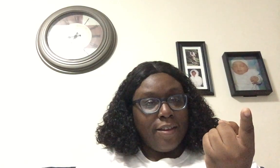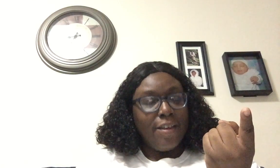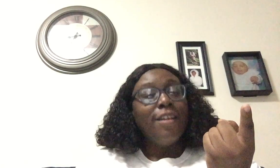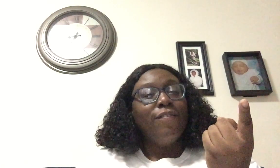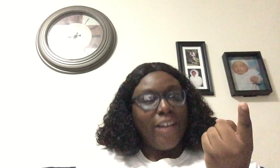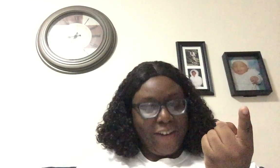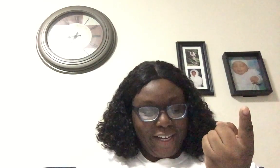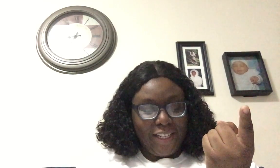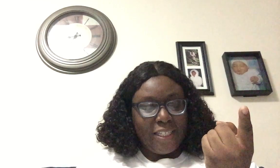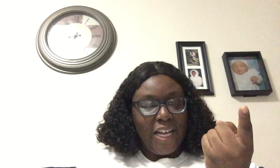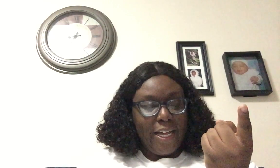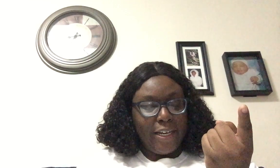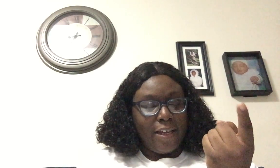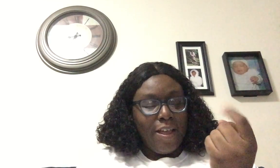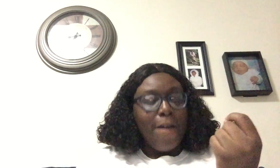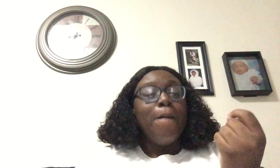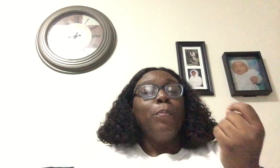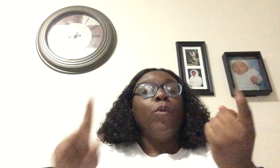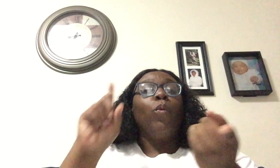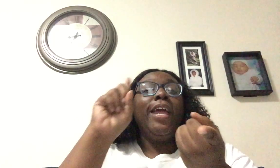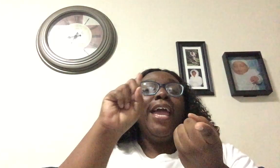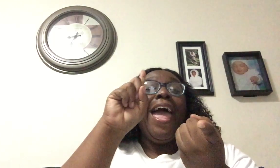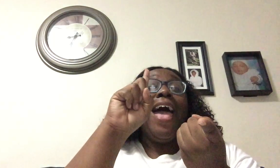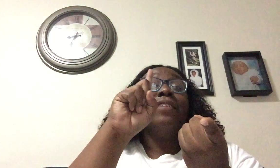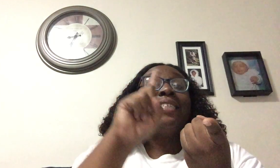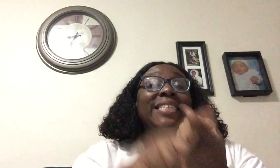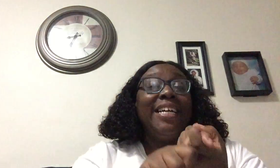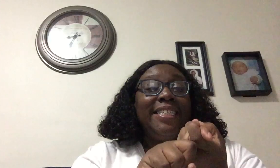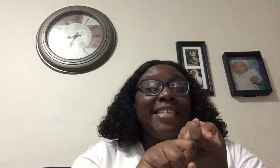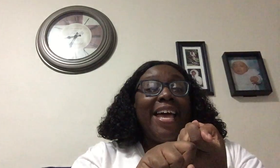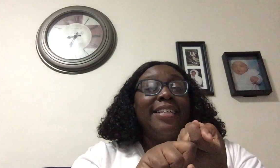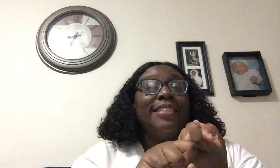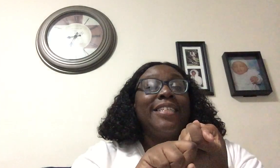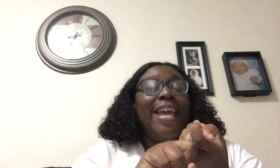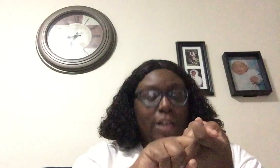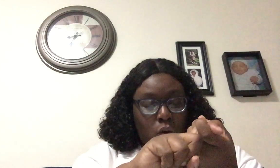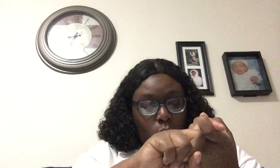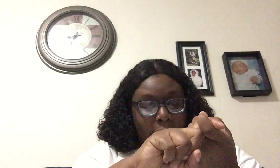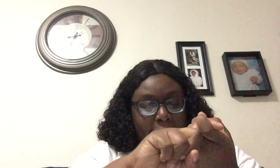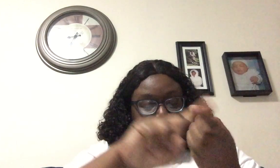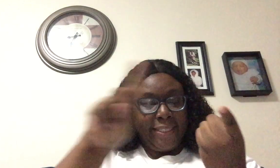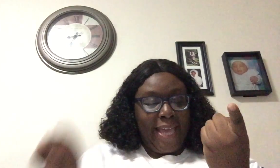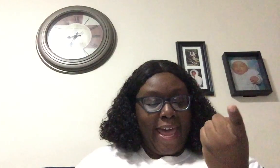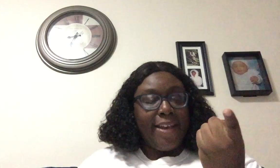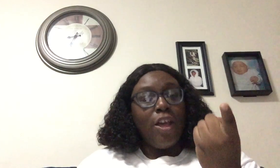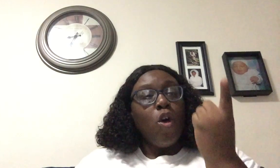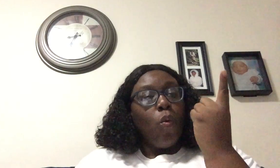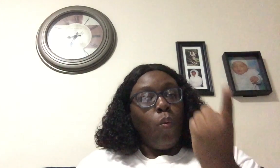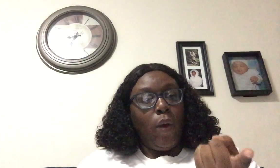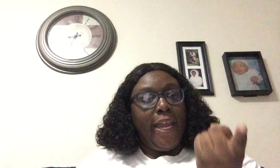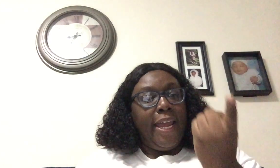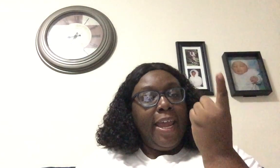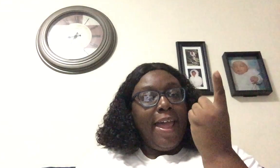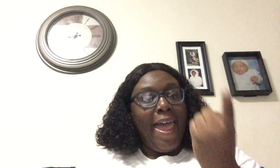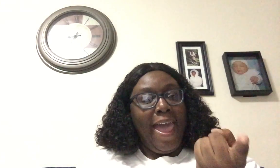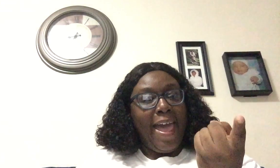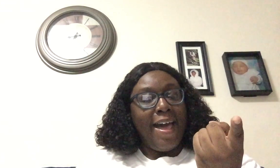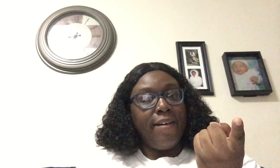We good. Sun. We have sunset. Take away set. We have